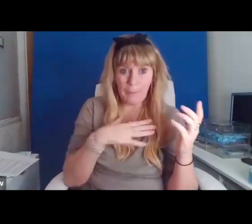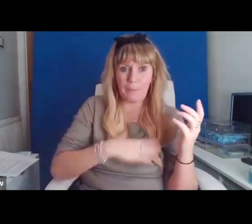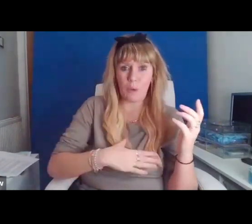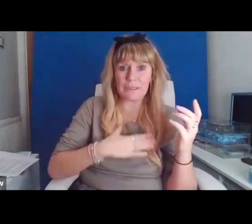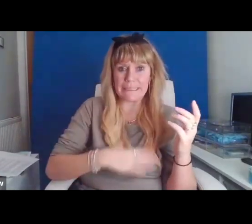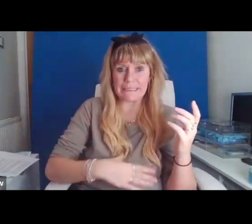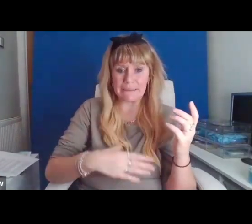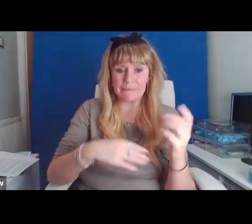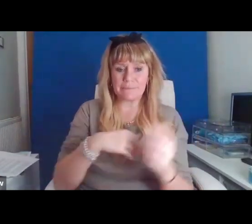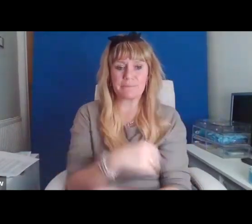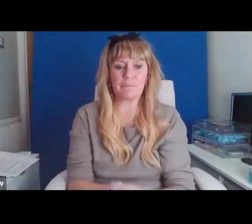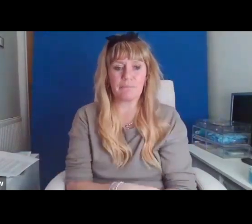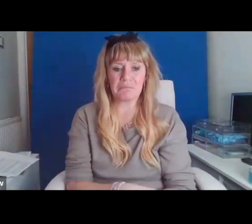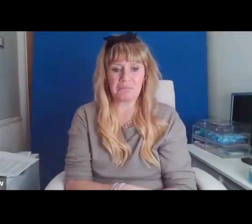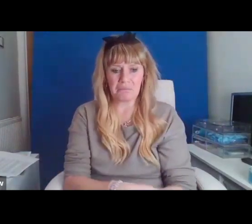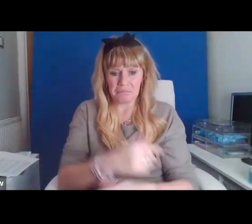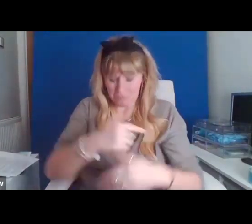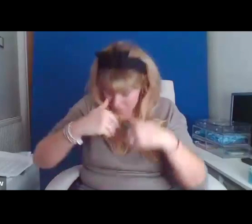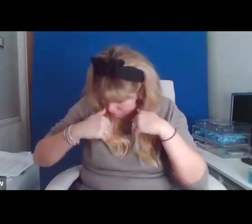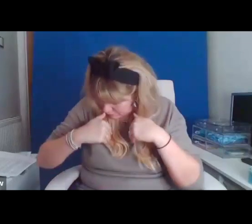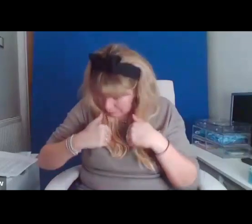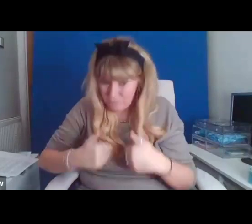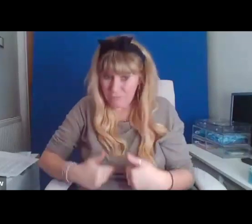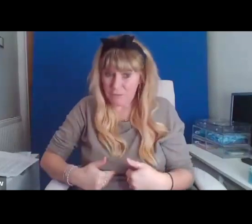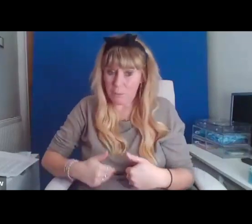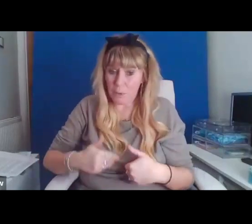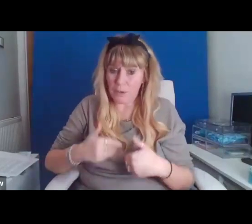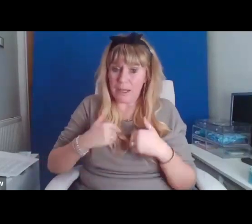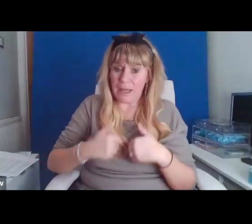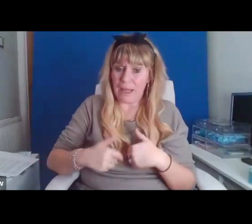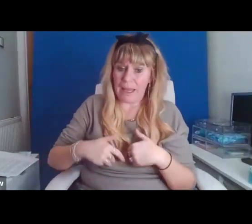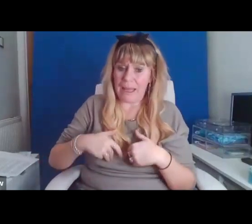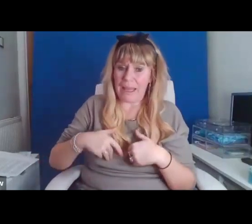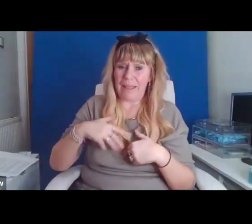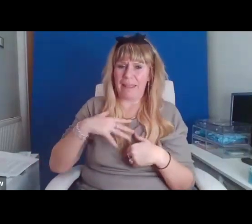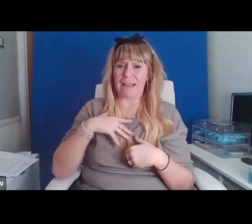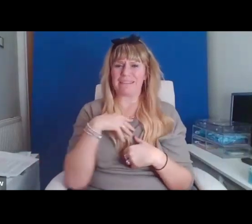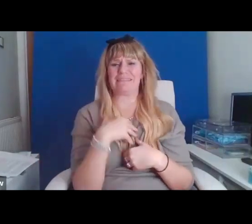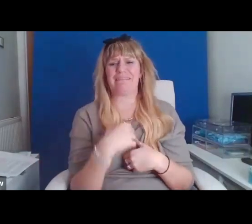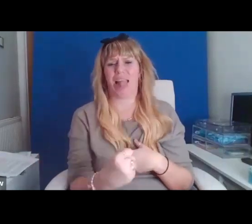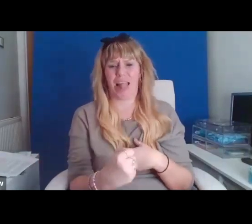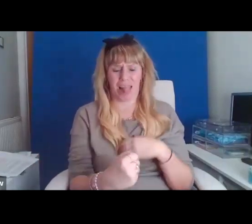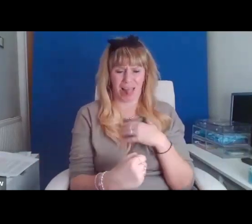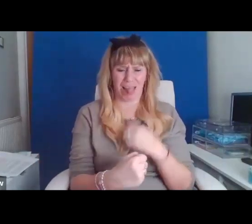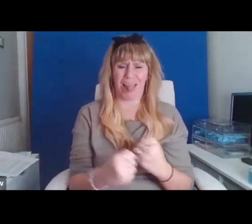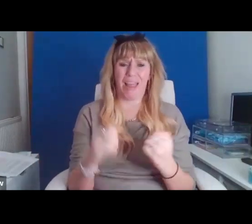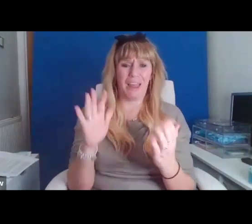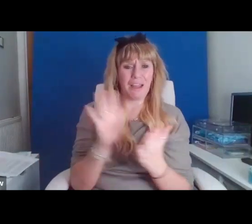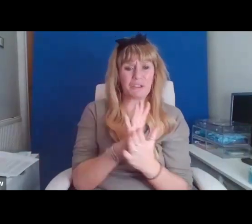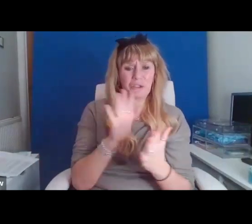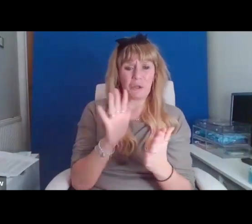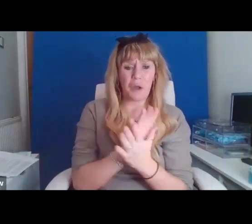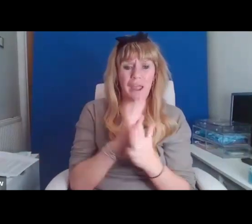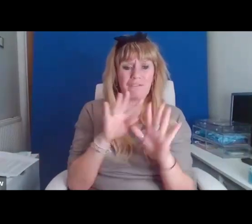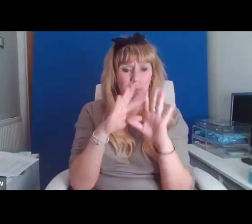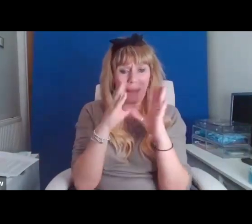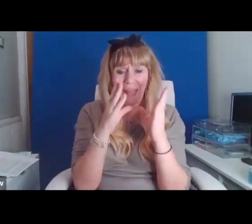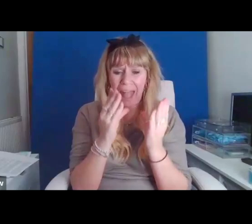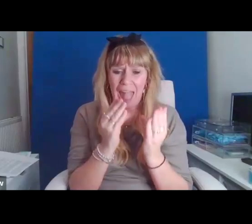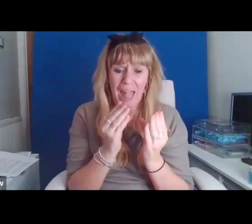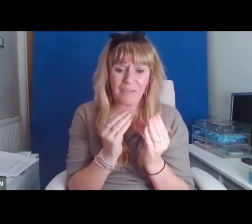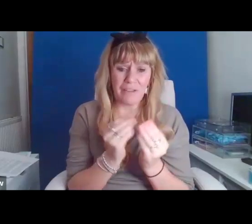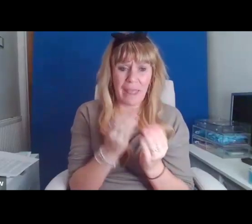I Come From a Body that Scavenges Joy from Everything It's Supposed to be Ashamed of,